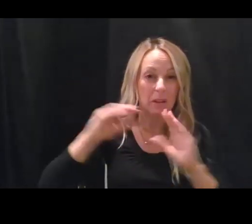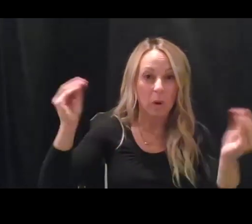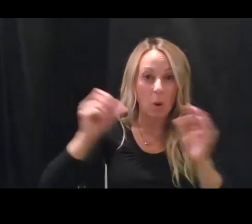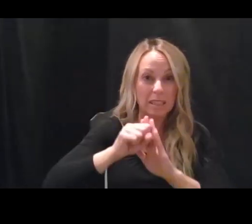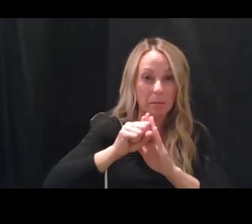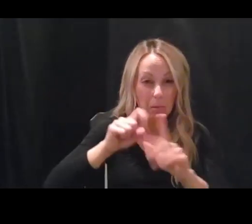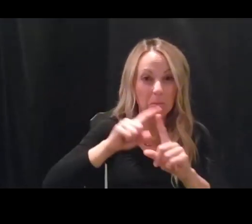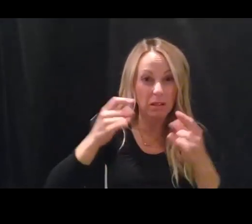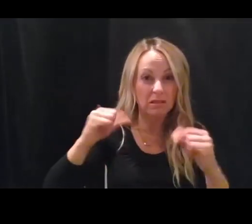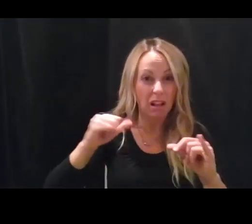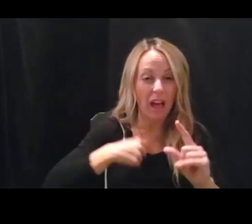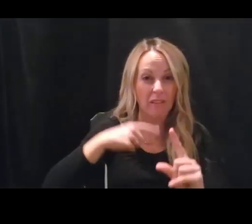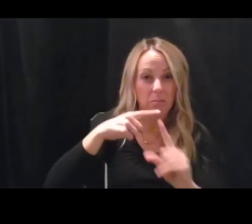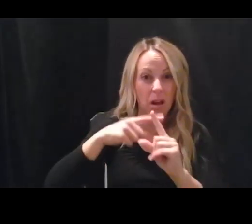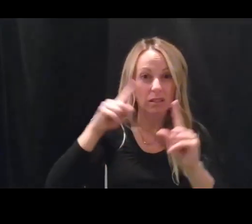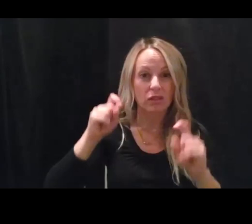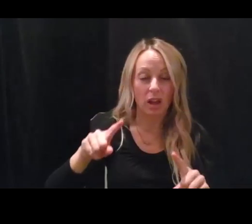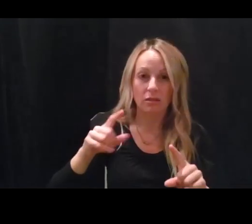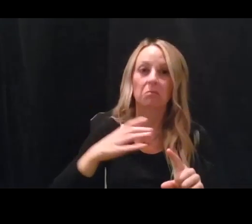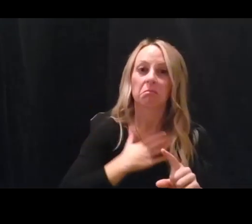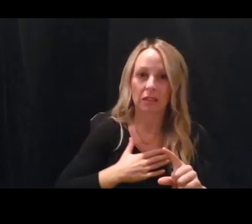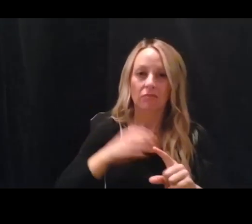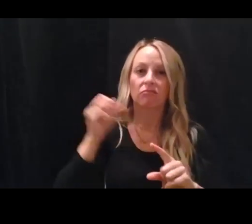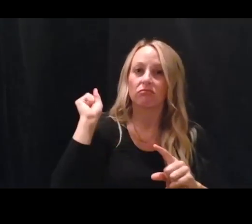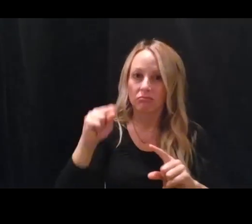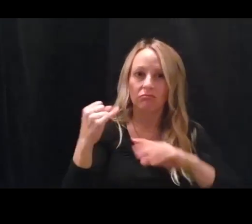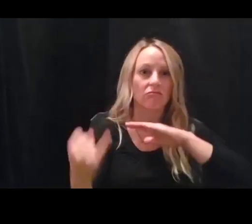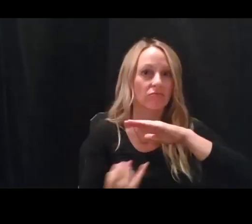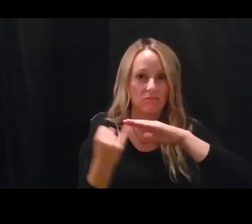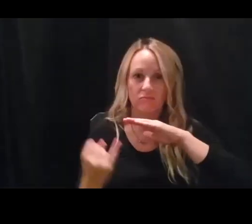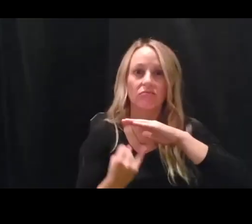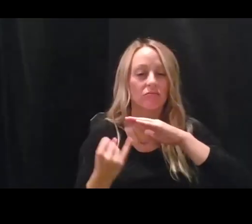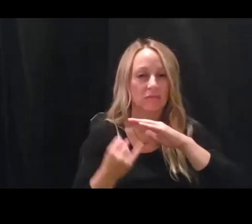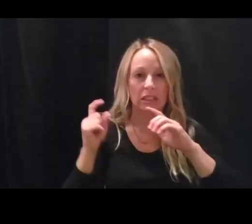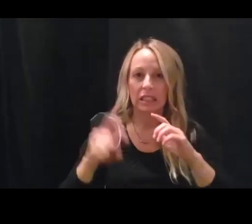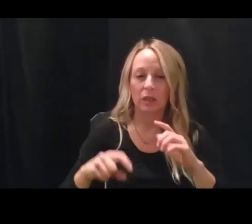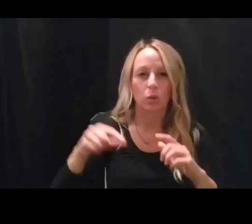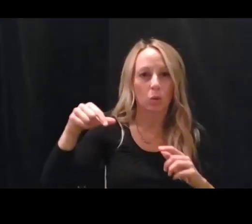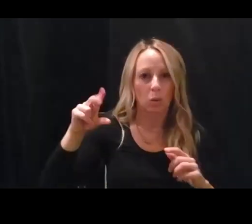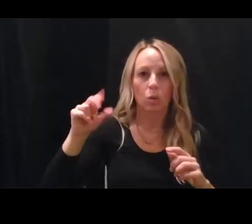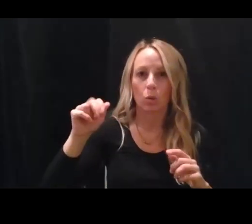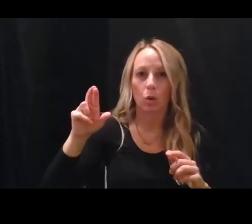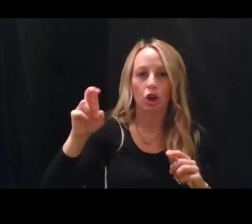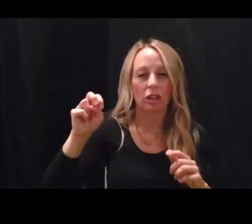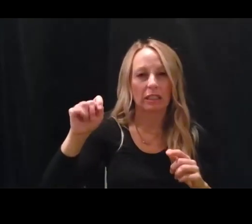People who are either asymptomatic the entire course of their infection or haven't yet developed